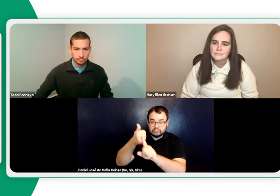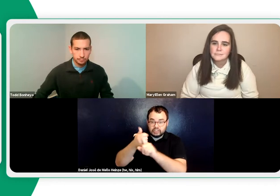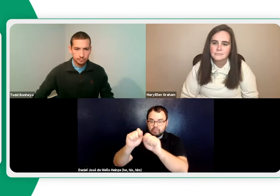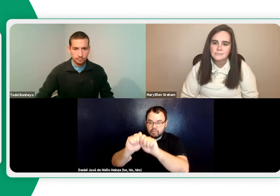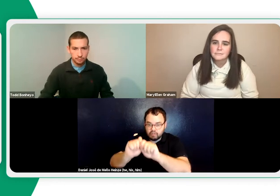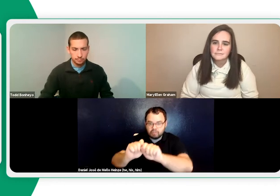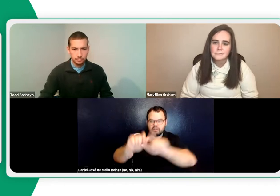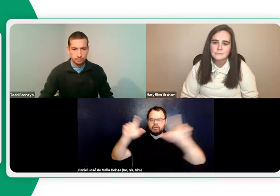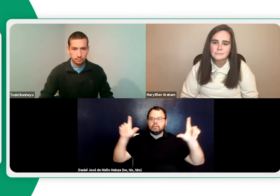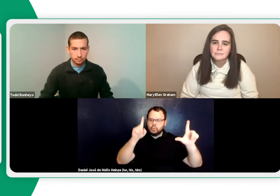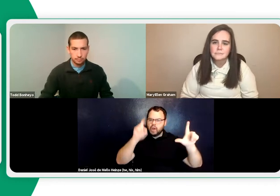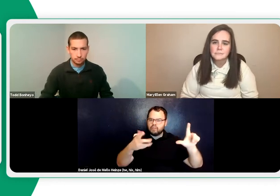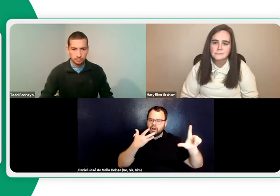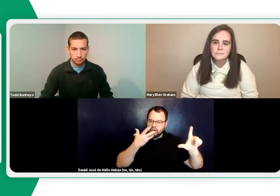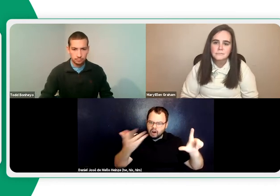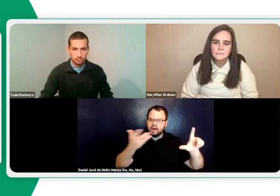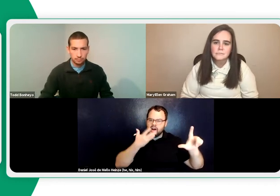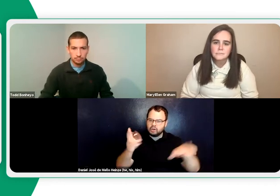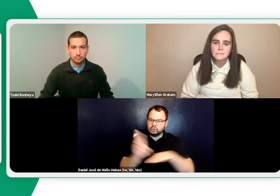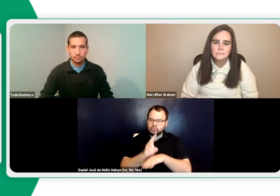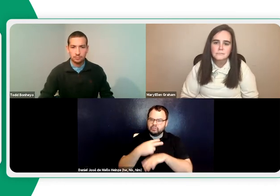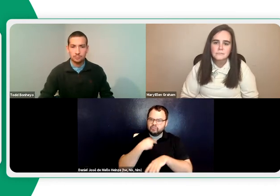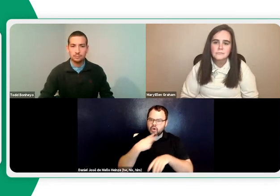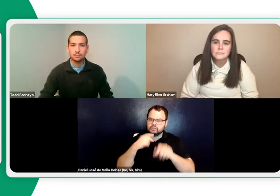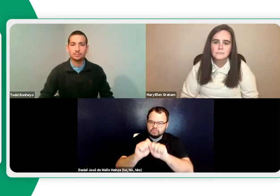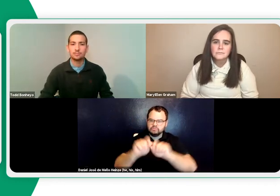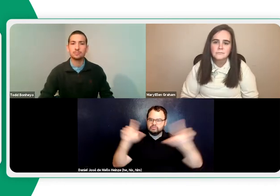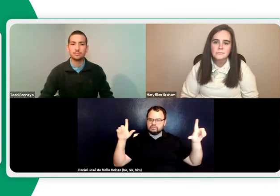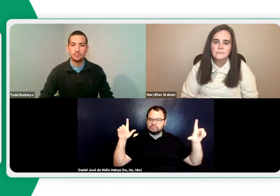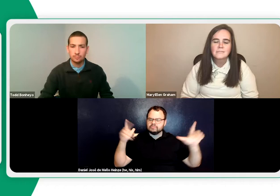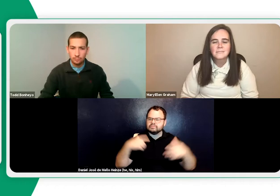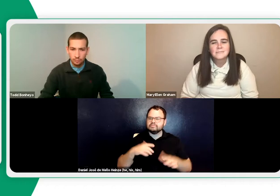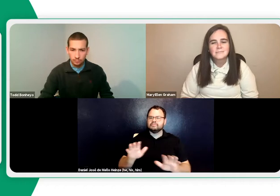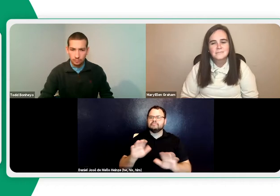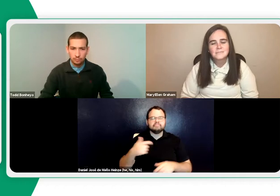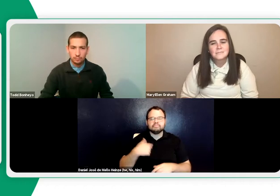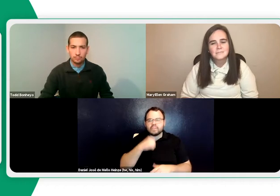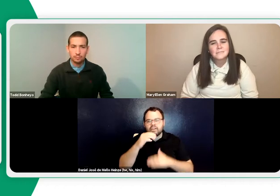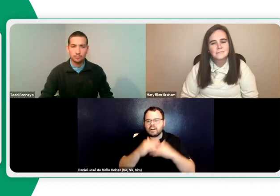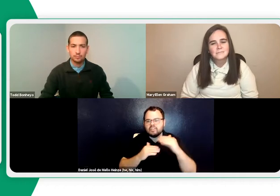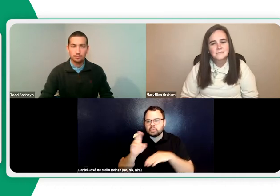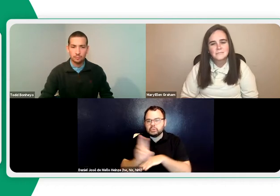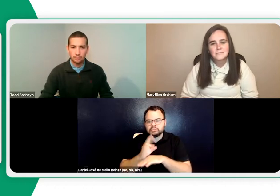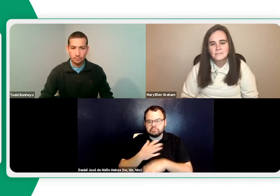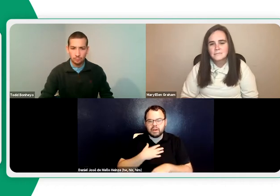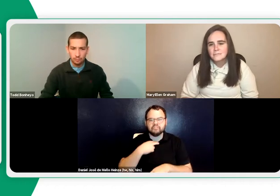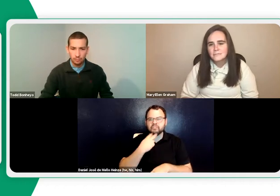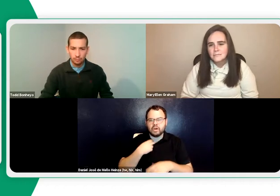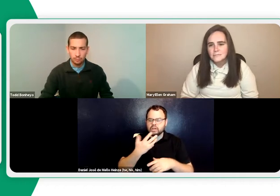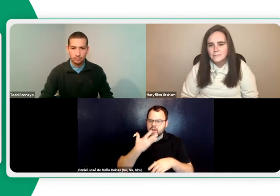rest of the videos are smaller on the side. And in order to get the video to be highlighted and made large,